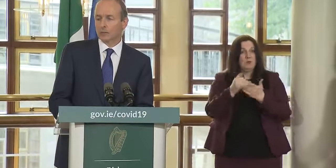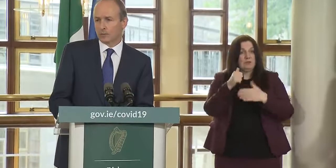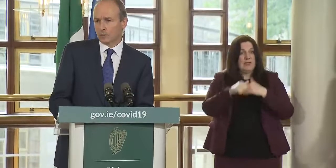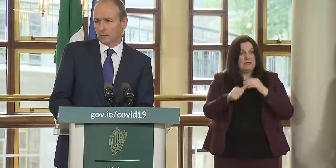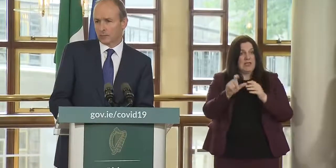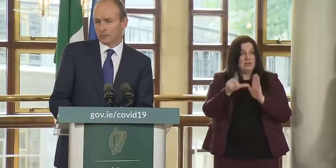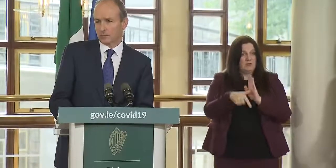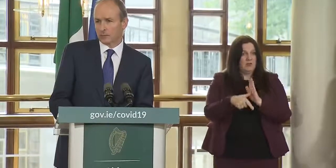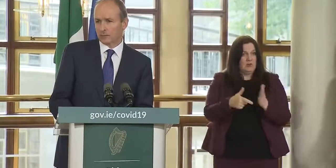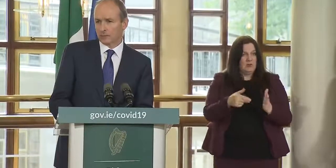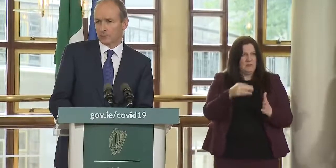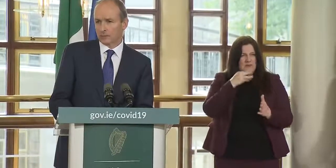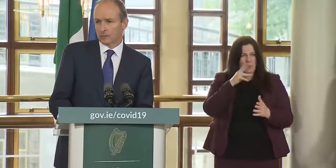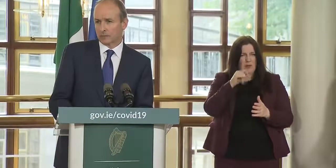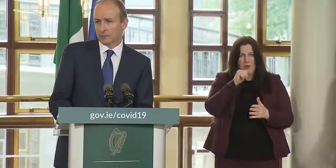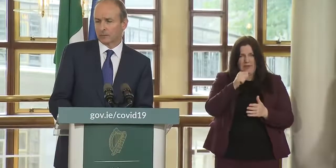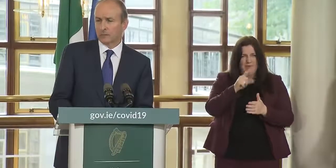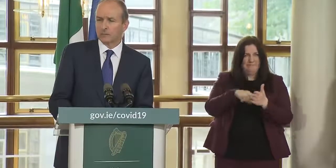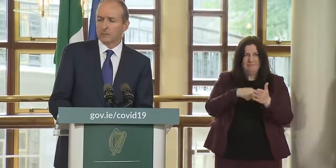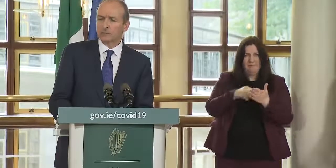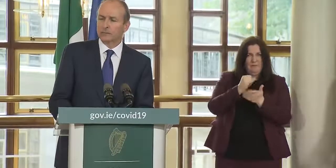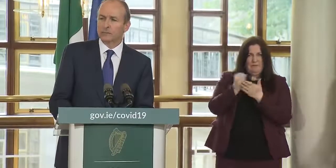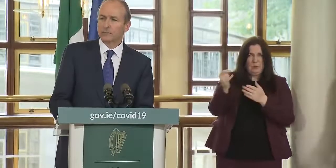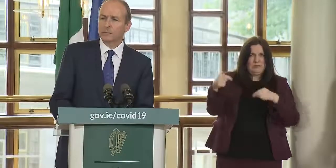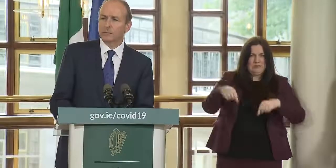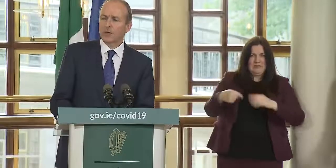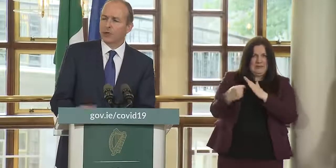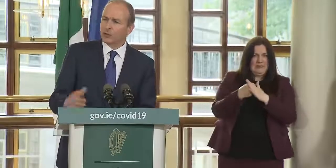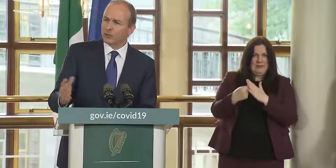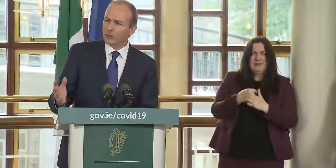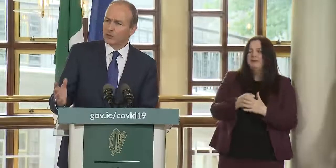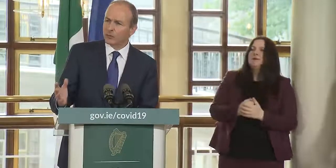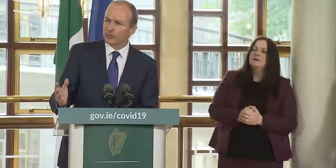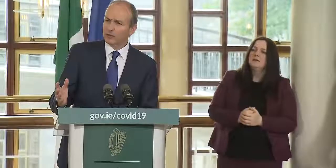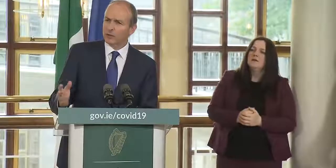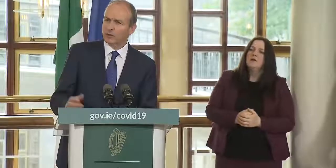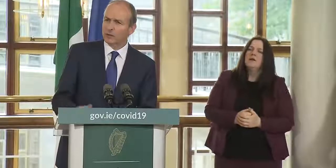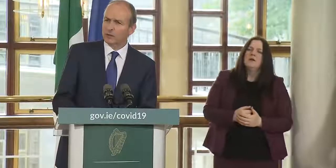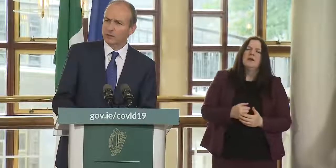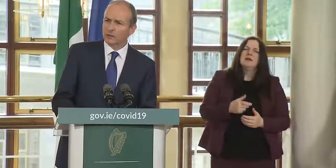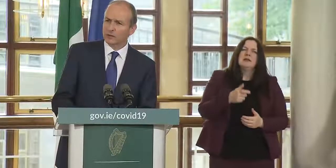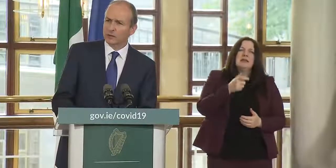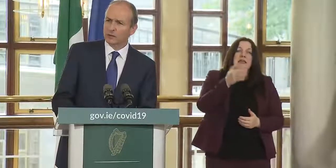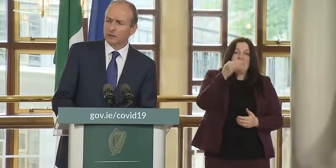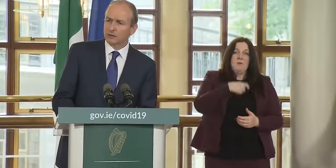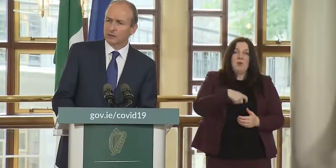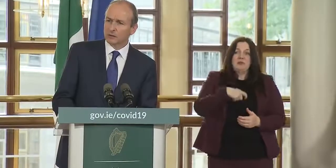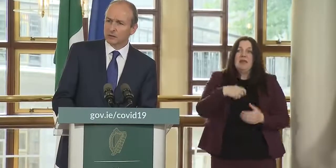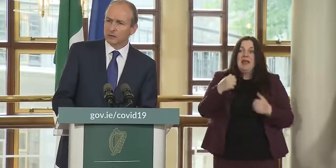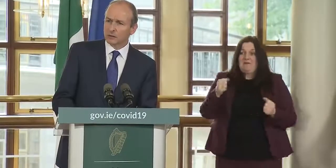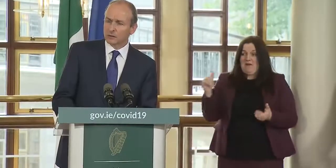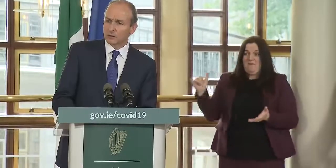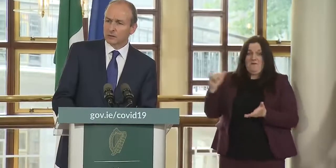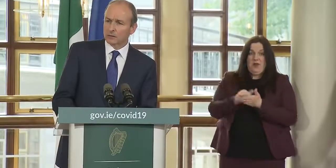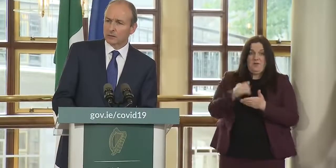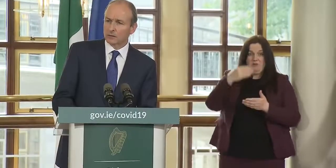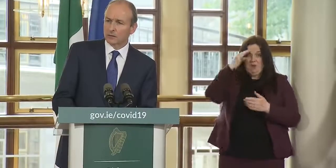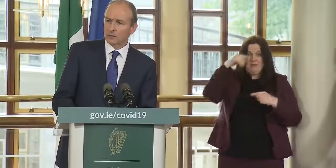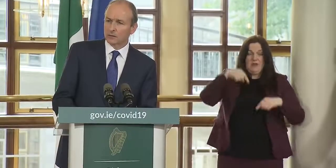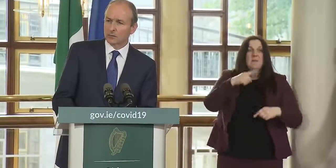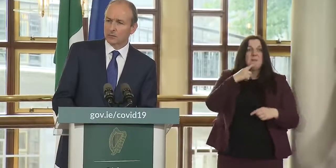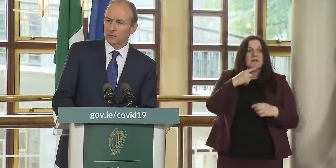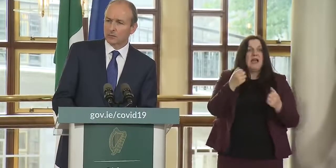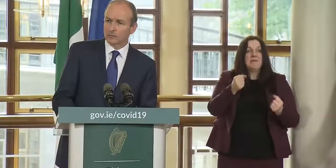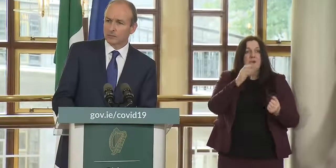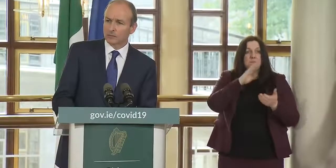and you know is that not something that you could consider how do you mean turned away the point of entry so if i'm if i fly into ireland today and have a return